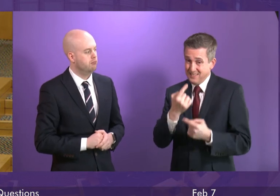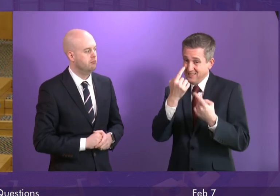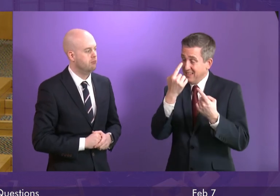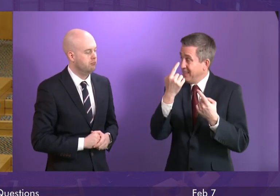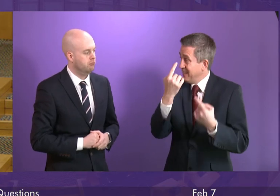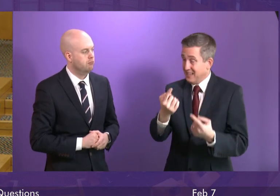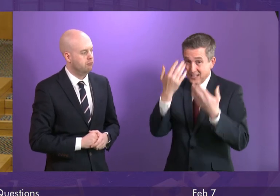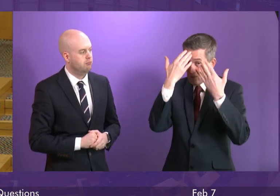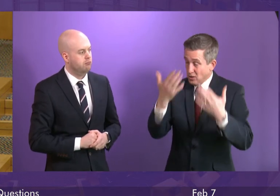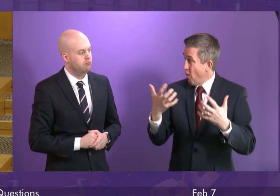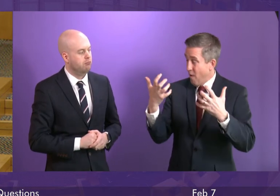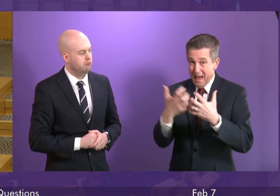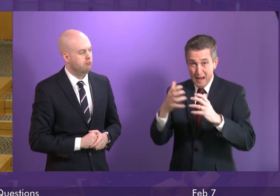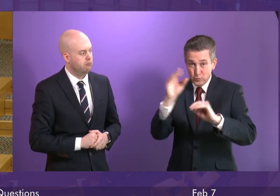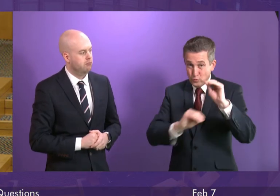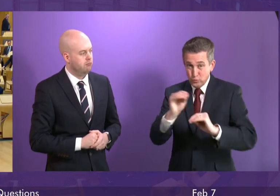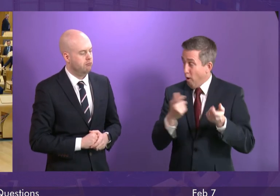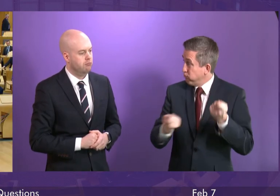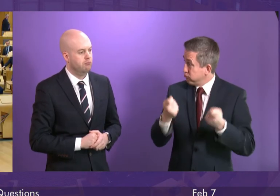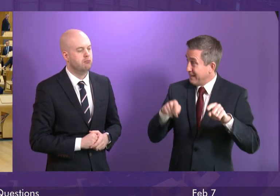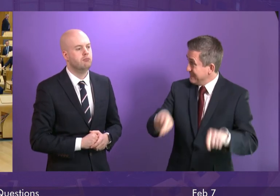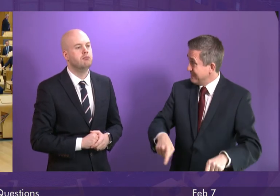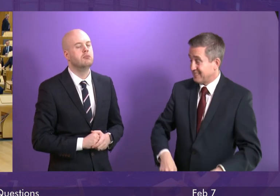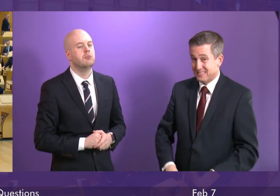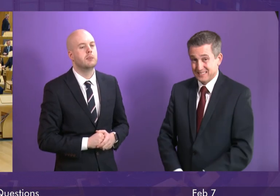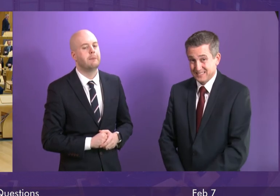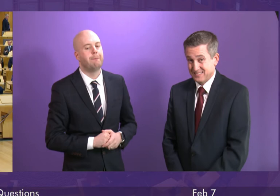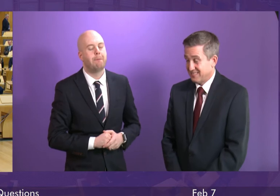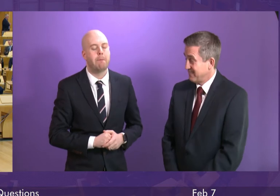as to how he wants it to actually operate. Deputy First Minister.